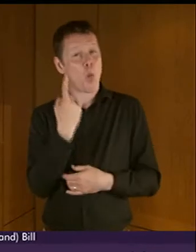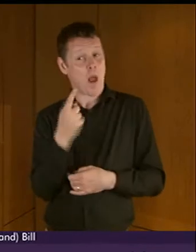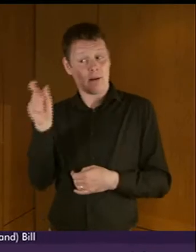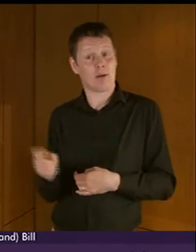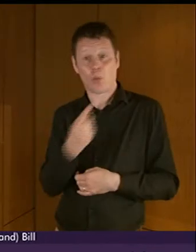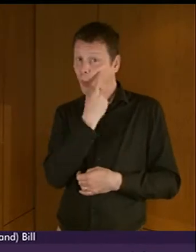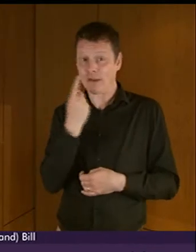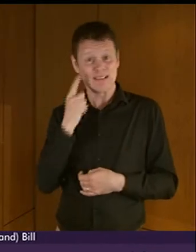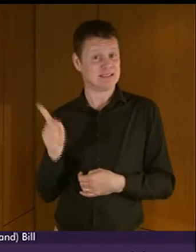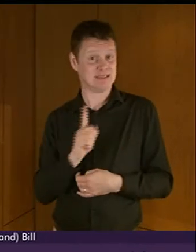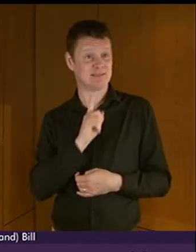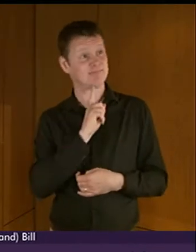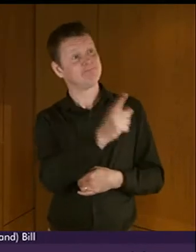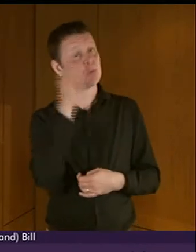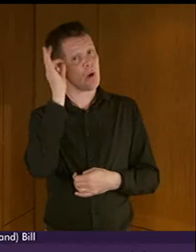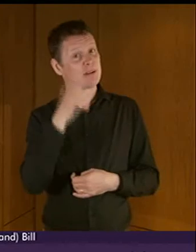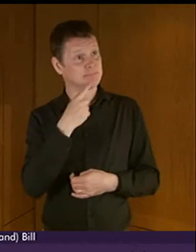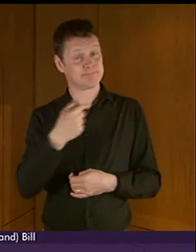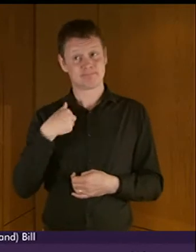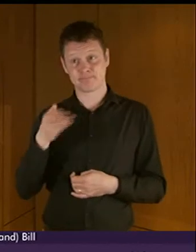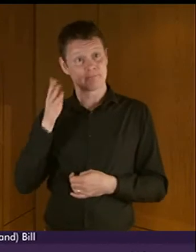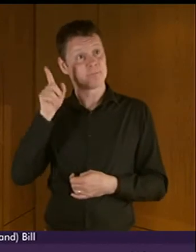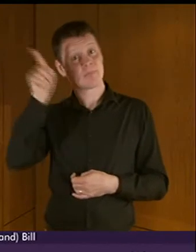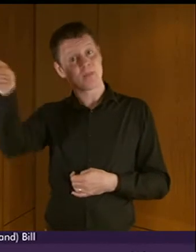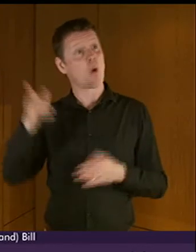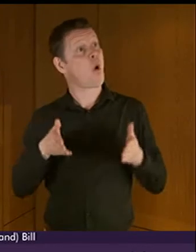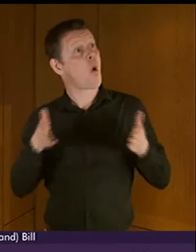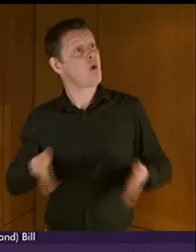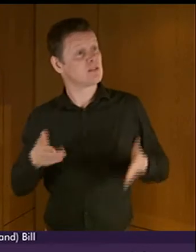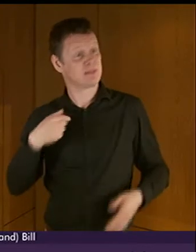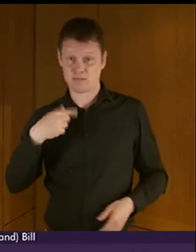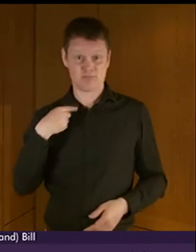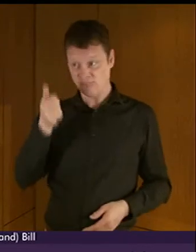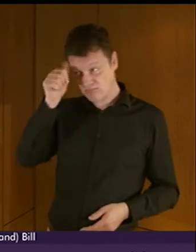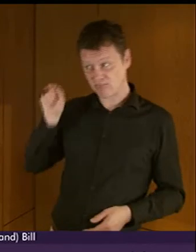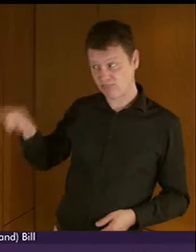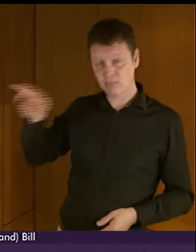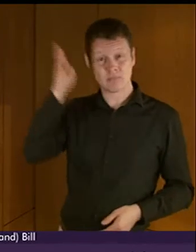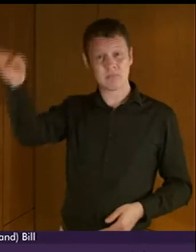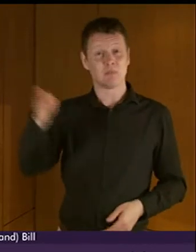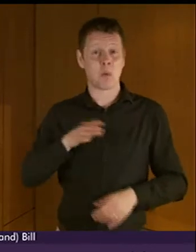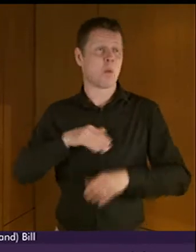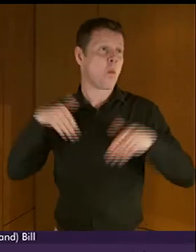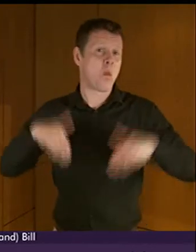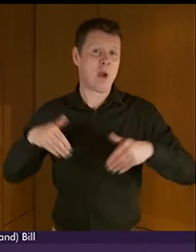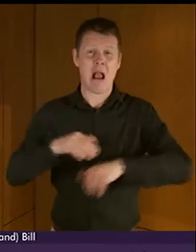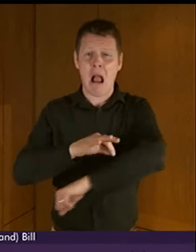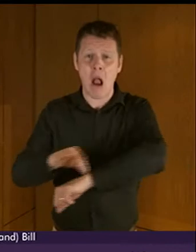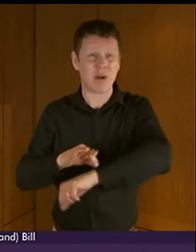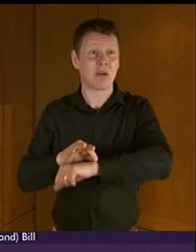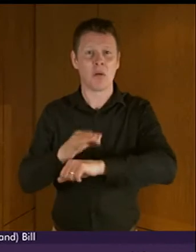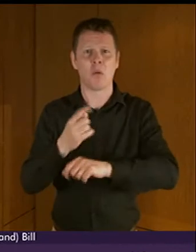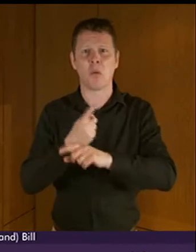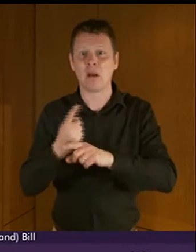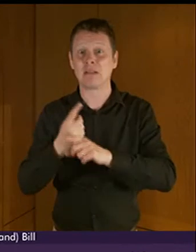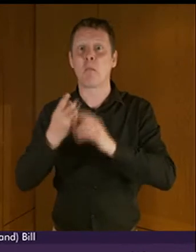the committee about people going into hospital and waiting hours or even months without really knowing what was going on with